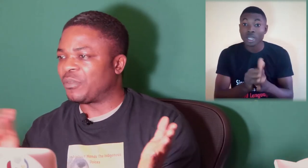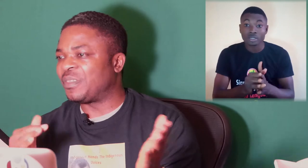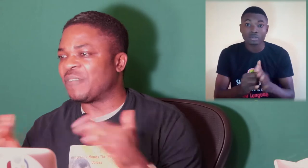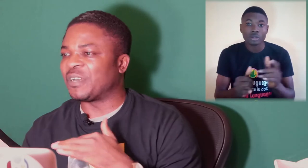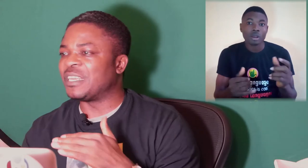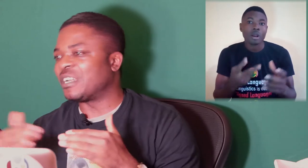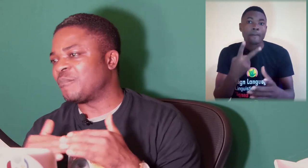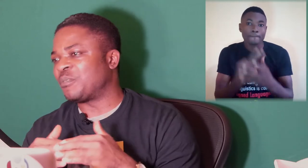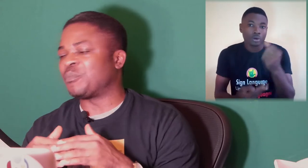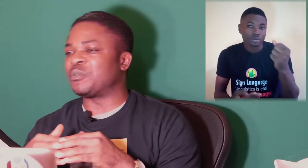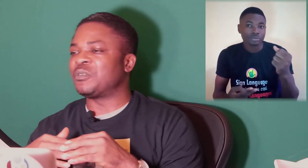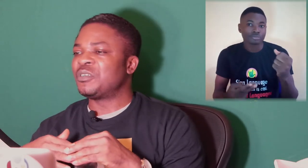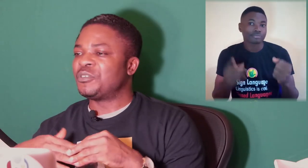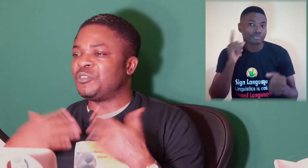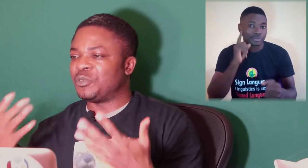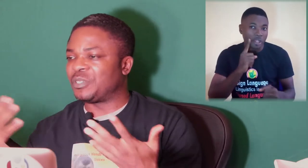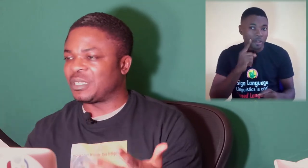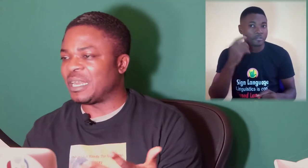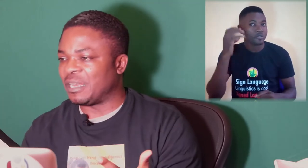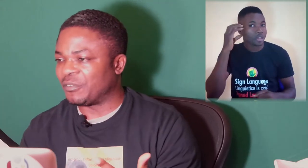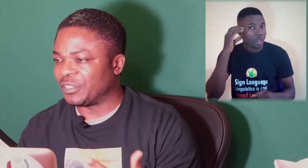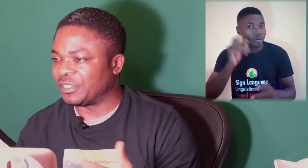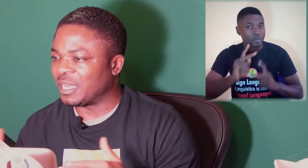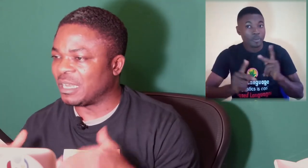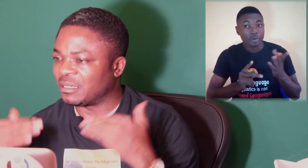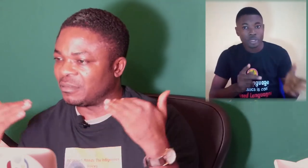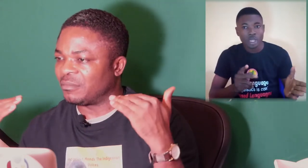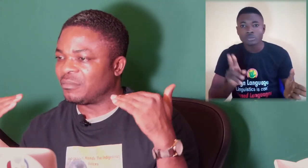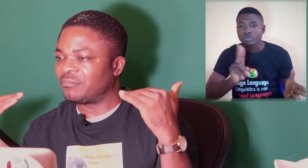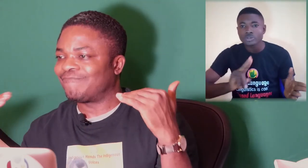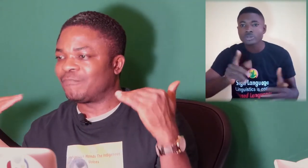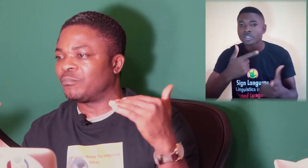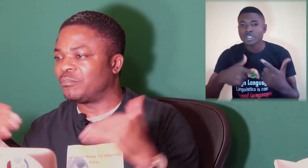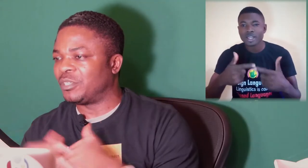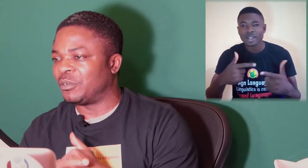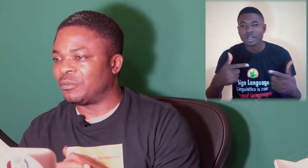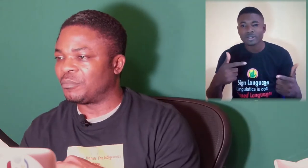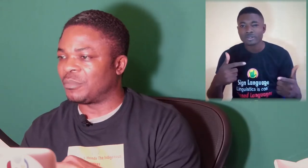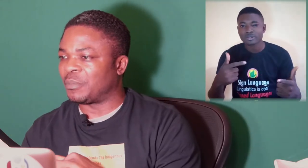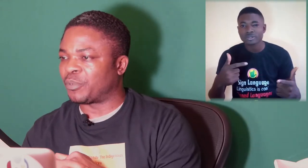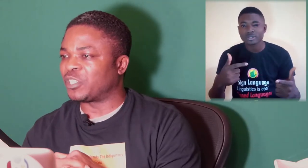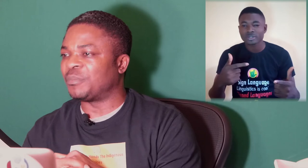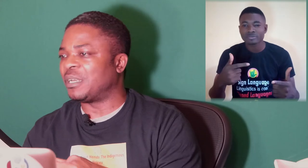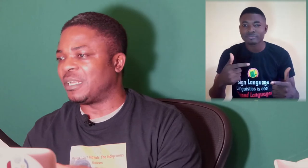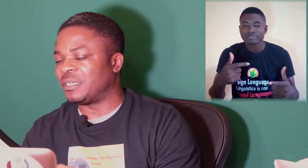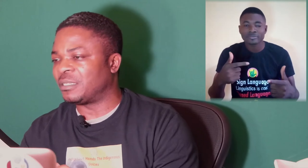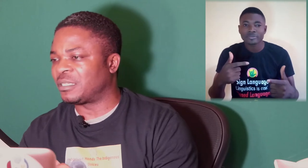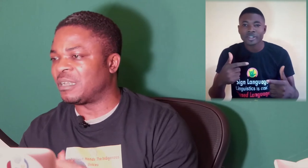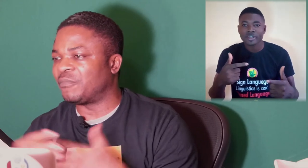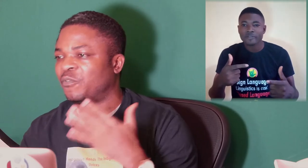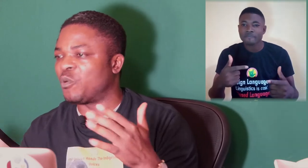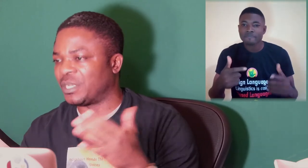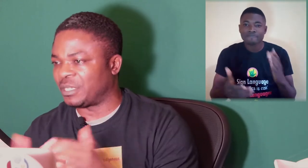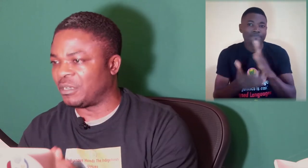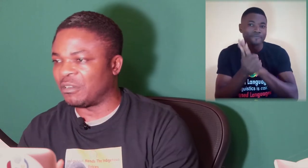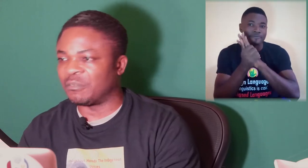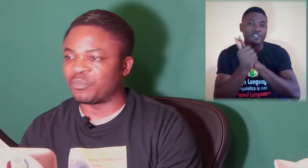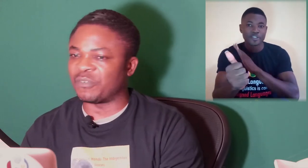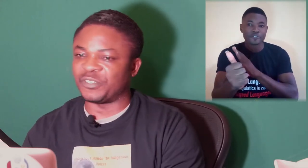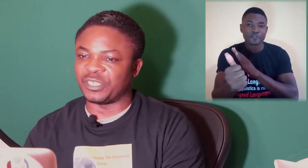deaf and hearing people use sign language at, you know, approximately same fluency or proficiency.